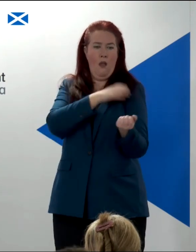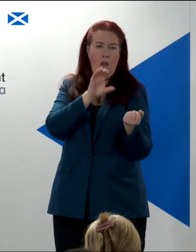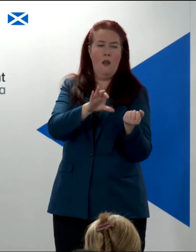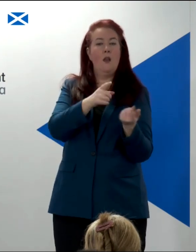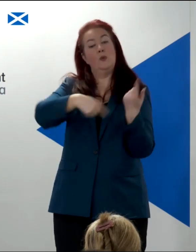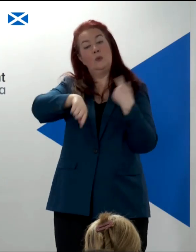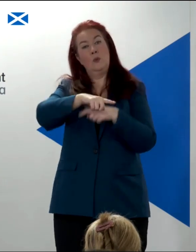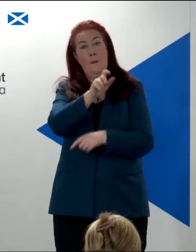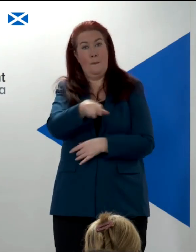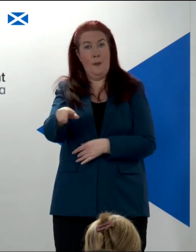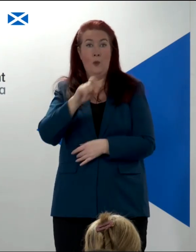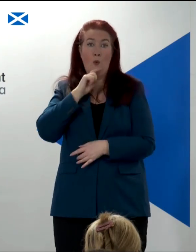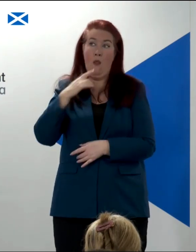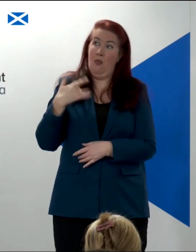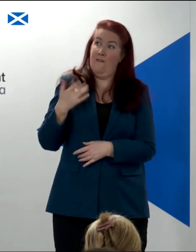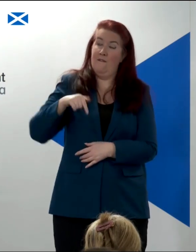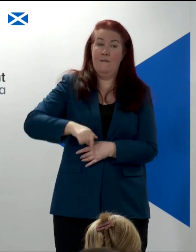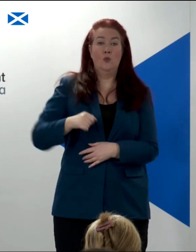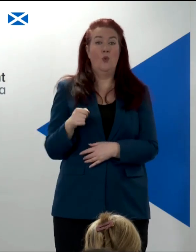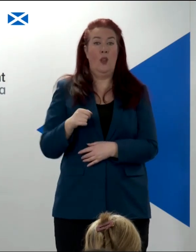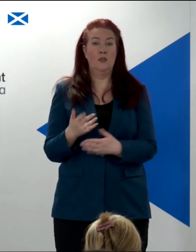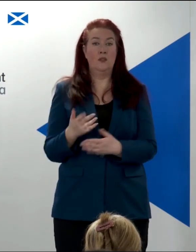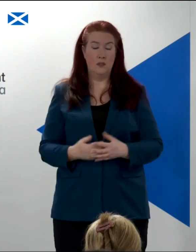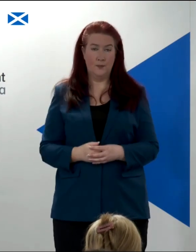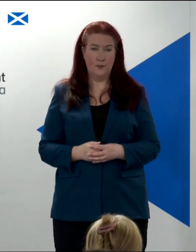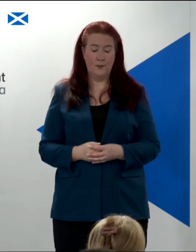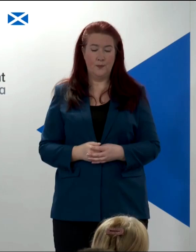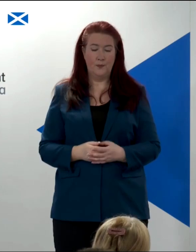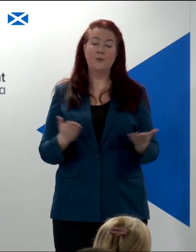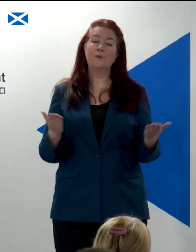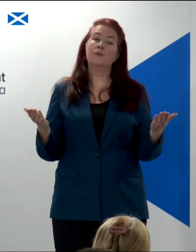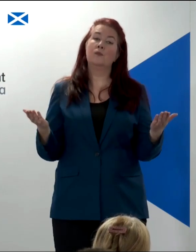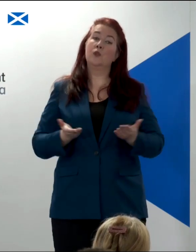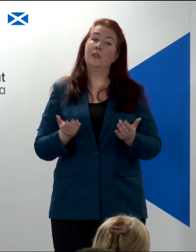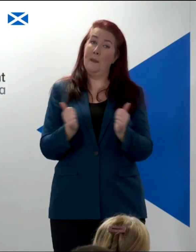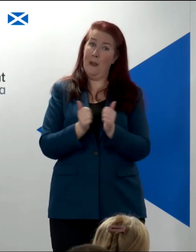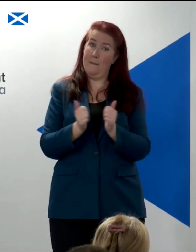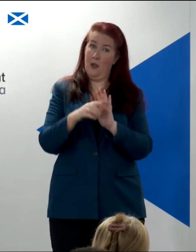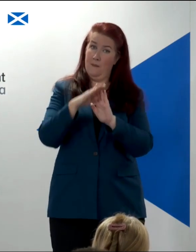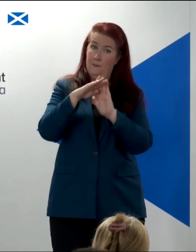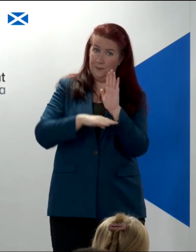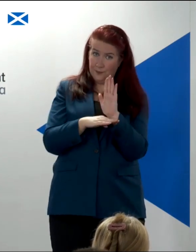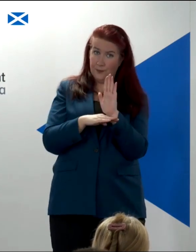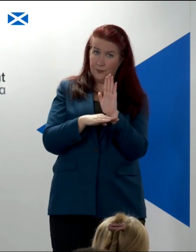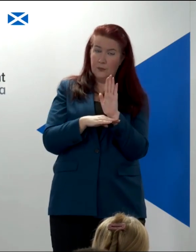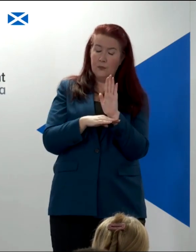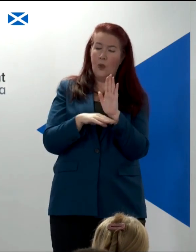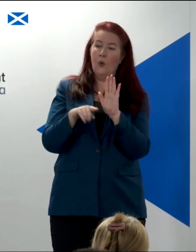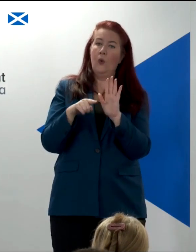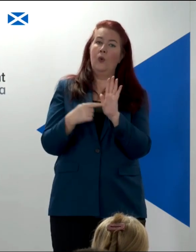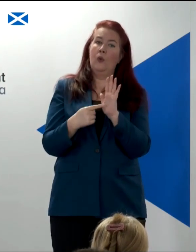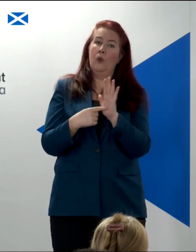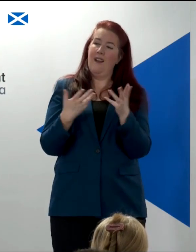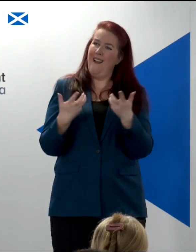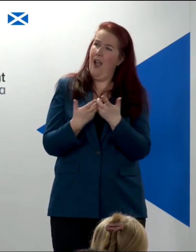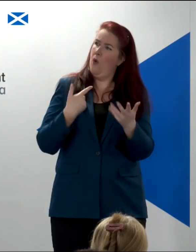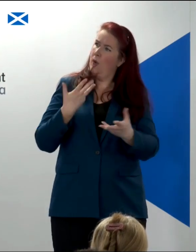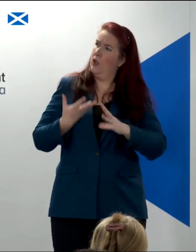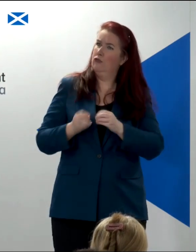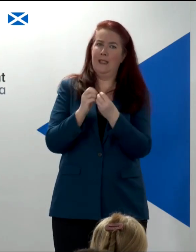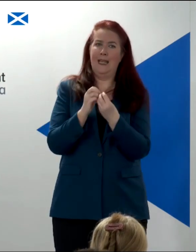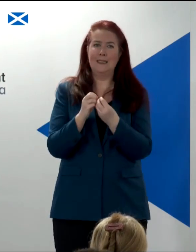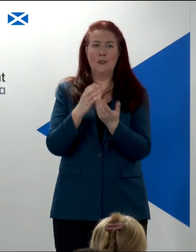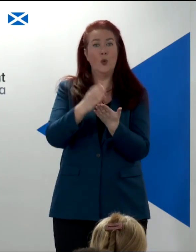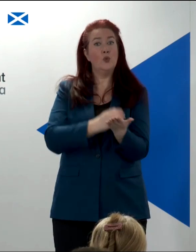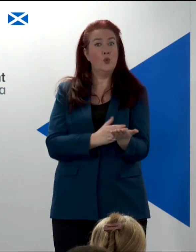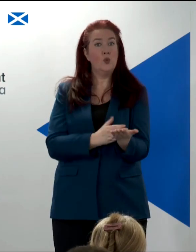who live here. Today's paper also sets out how we would create a constitution. It makes clear